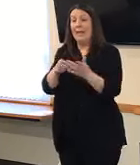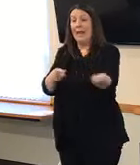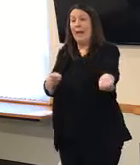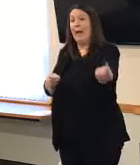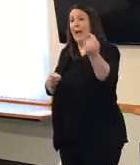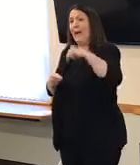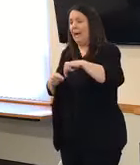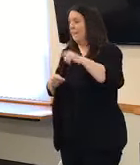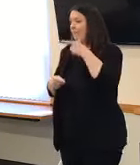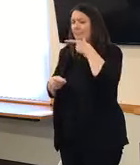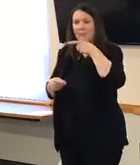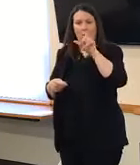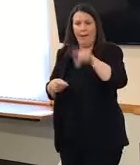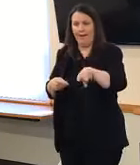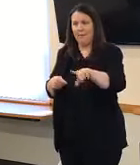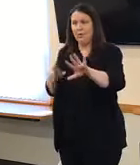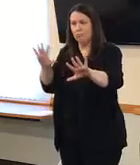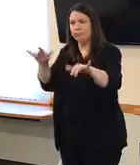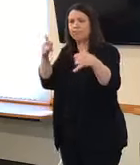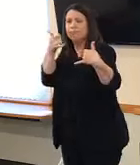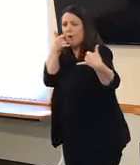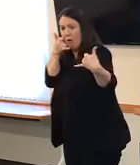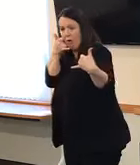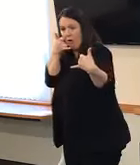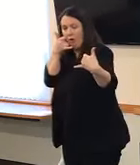They can, uh, uh,